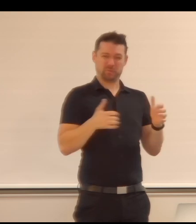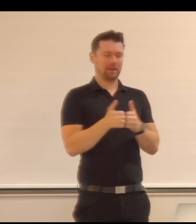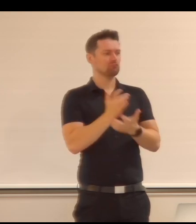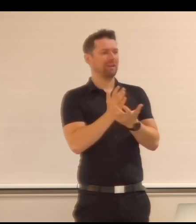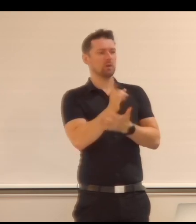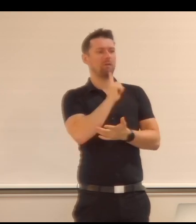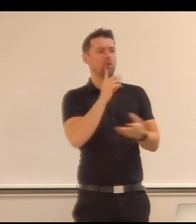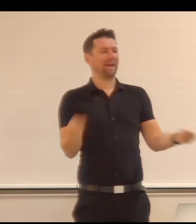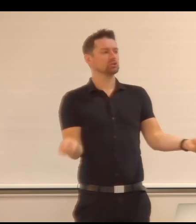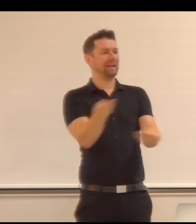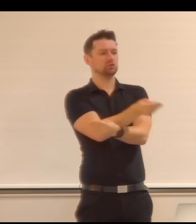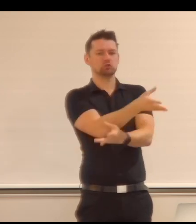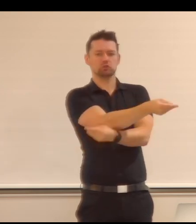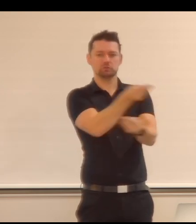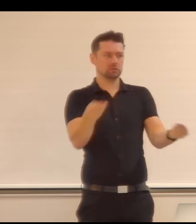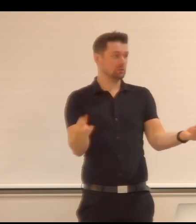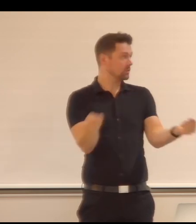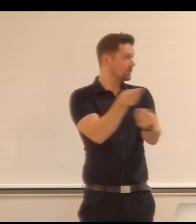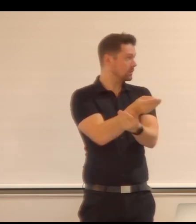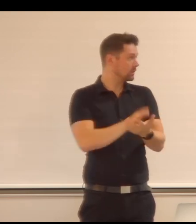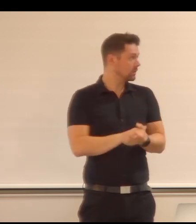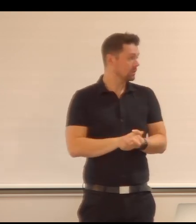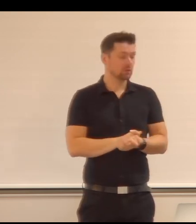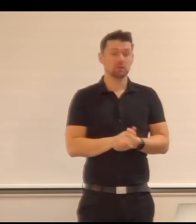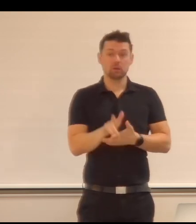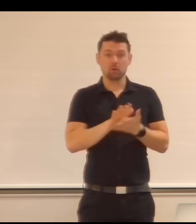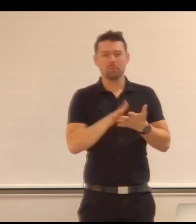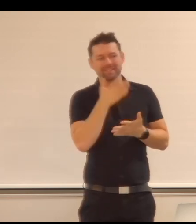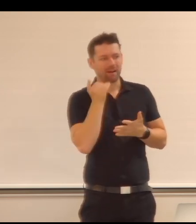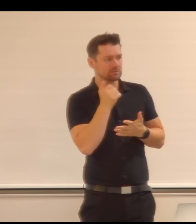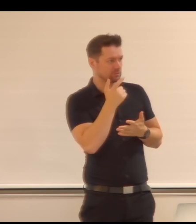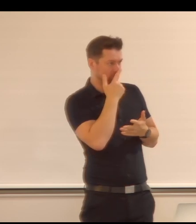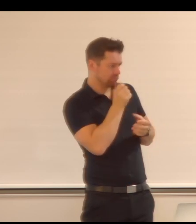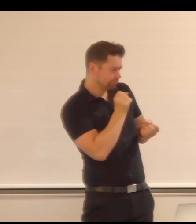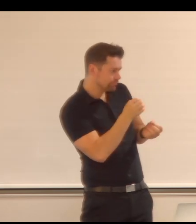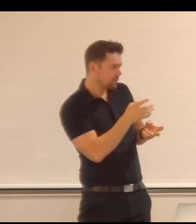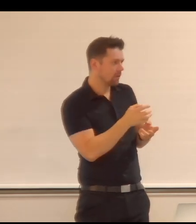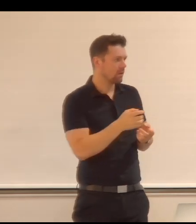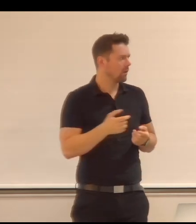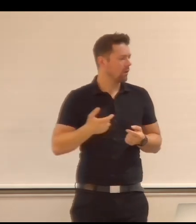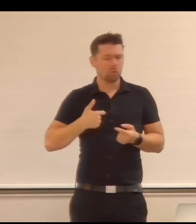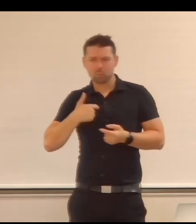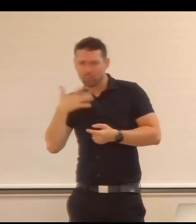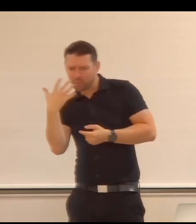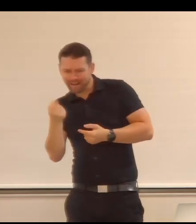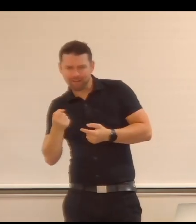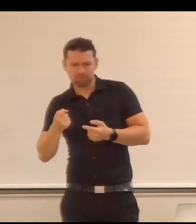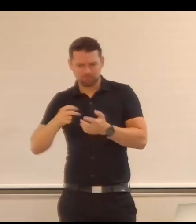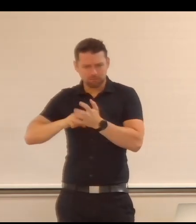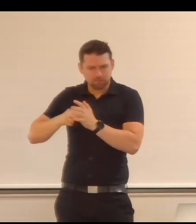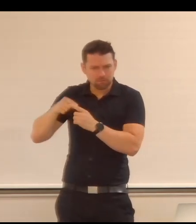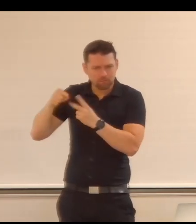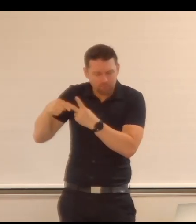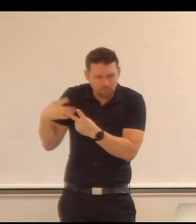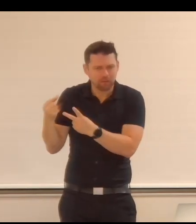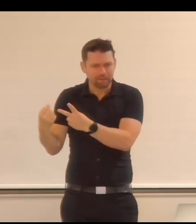really great if you could go a bit in depth of what makes your missions particular, because obviously if you say, well, you know, we have an MCC and we have a habitat. Yeah, of